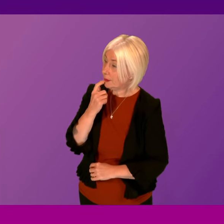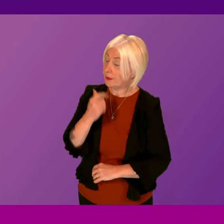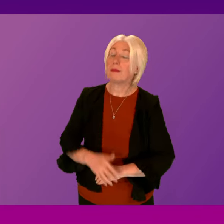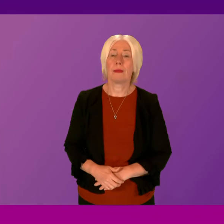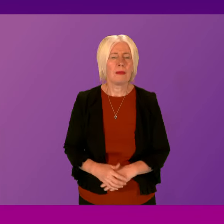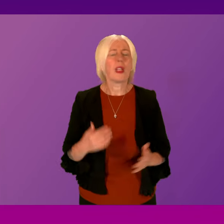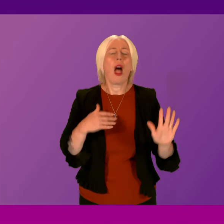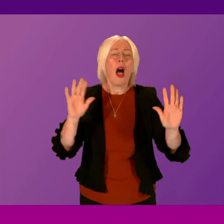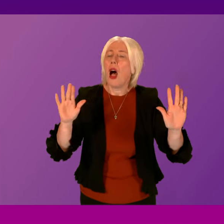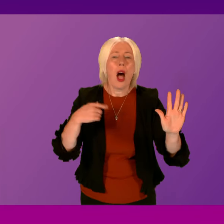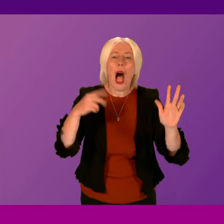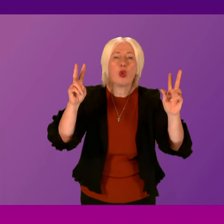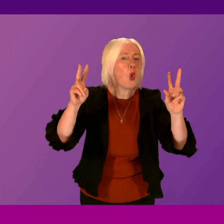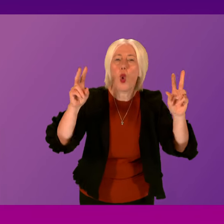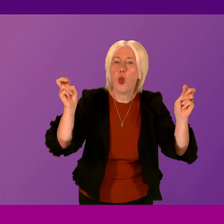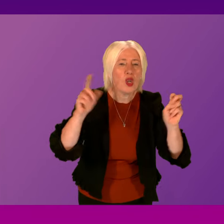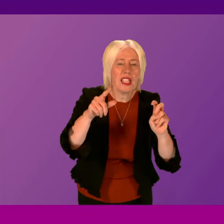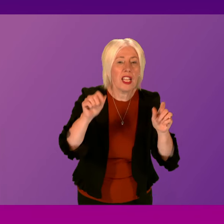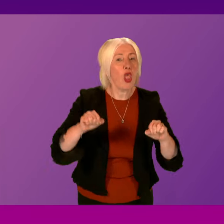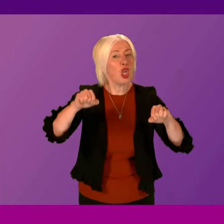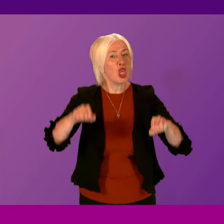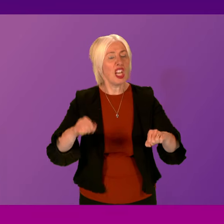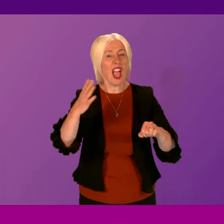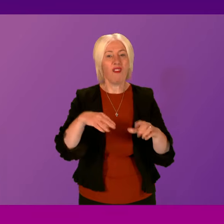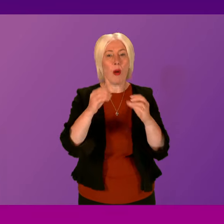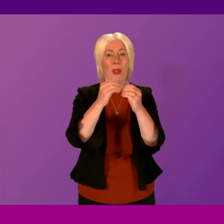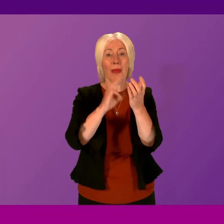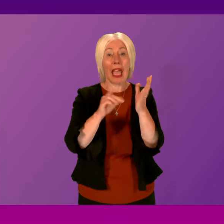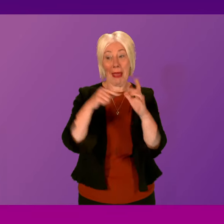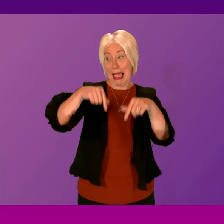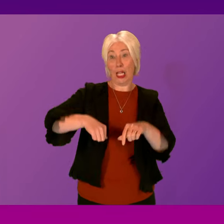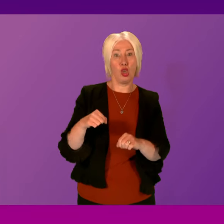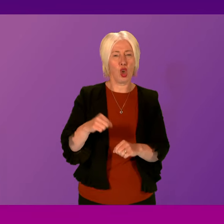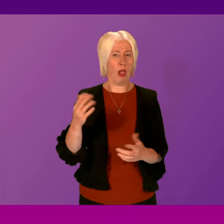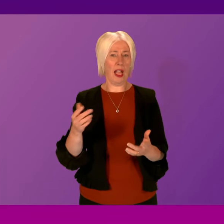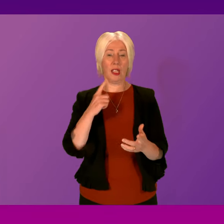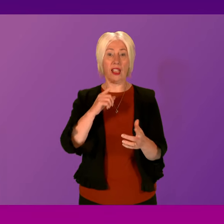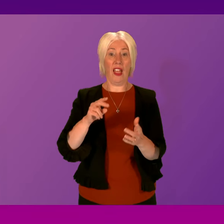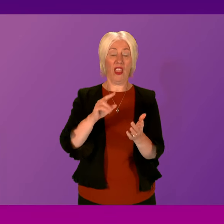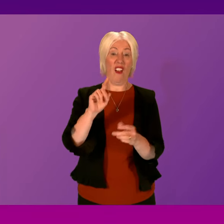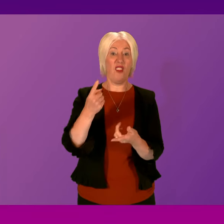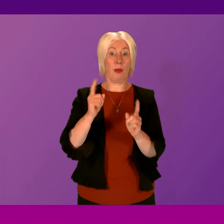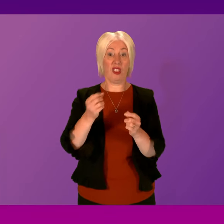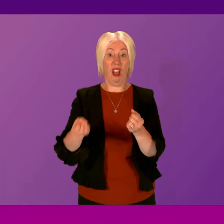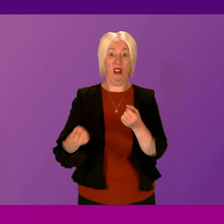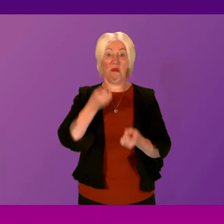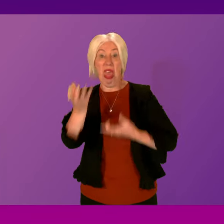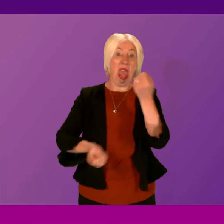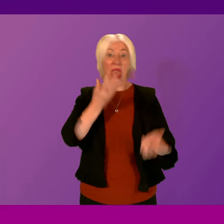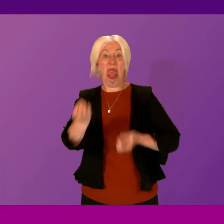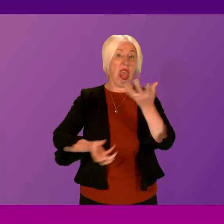I was simply quoting the chairman of the BME in Scotland, and we get a rant from the First Minister.